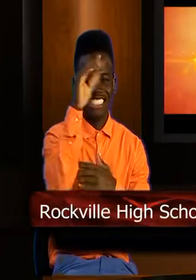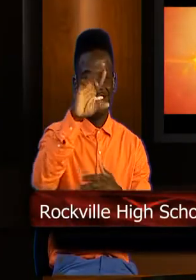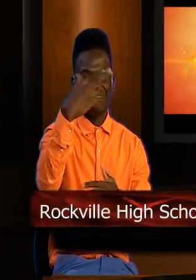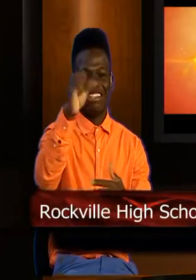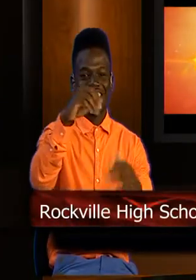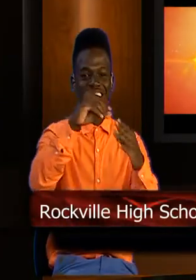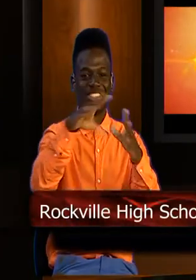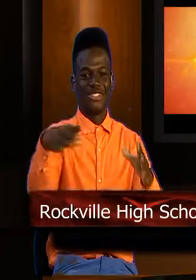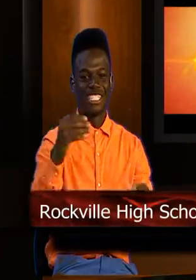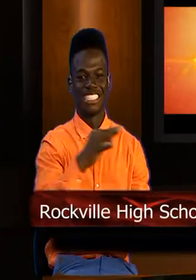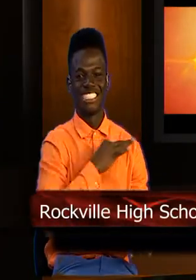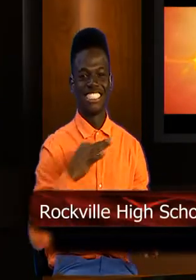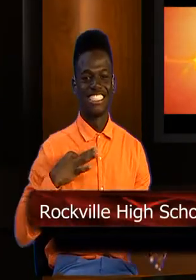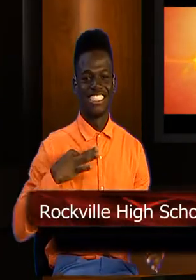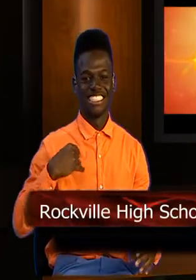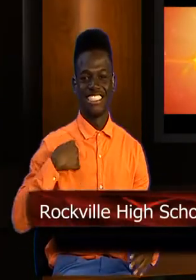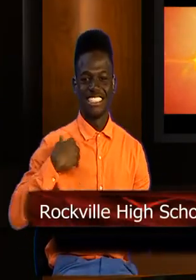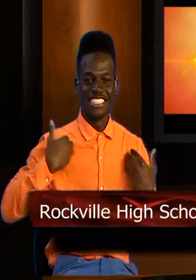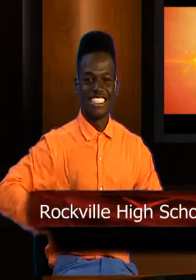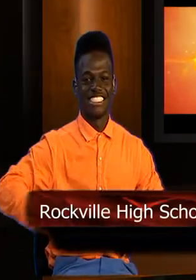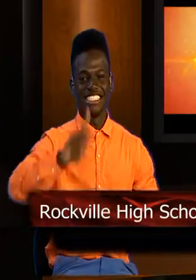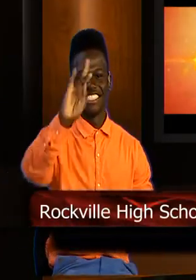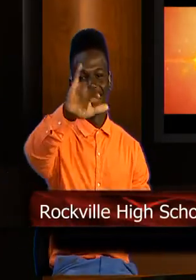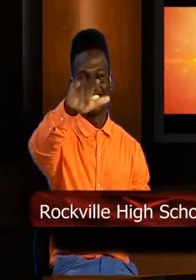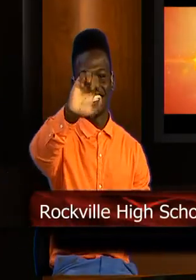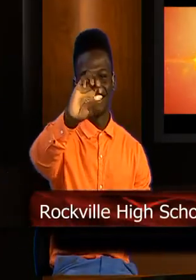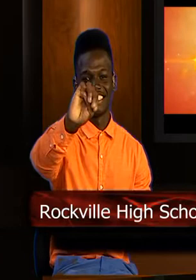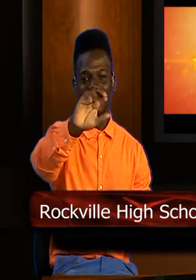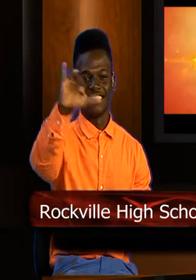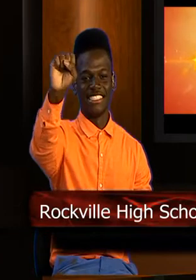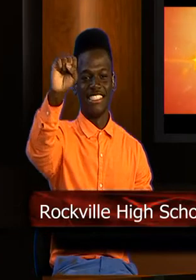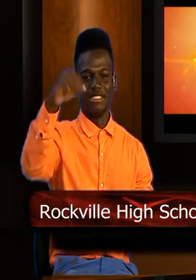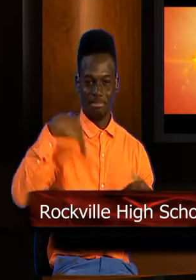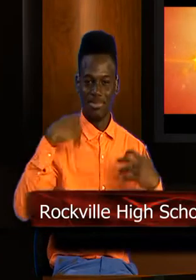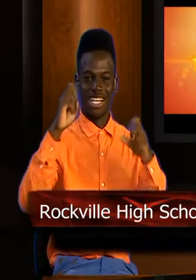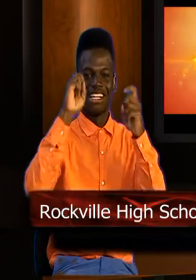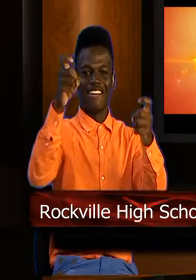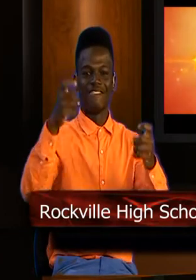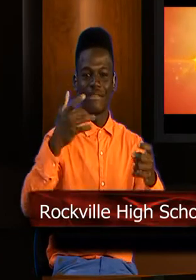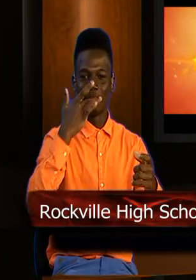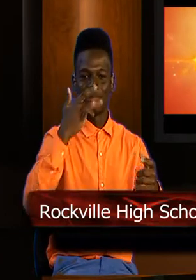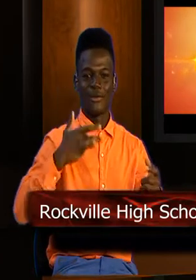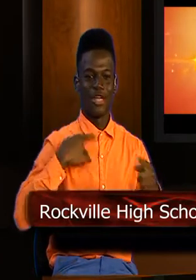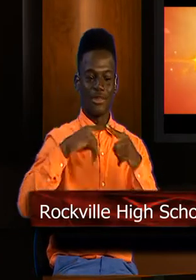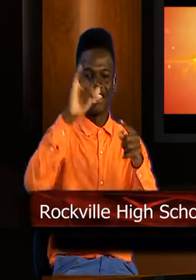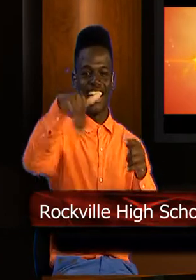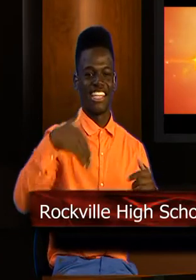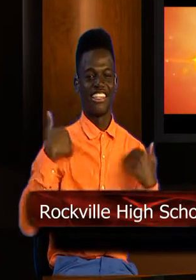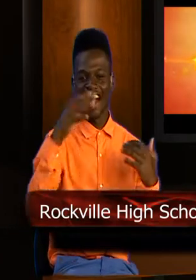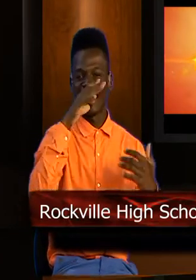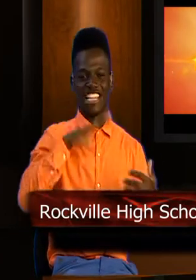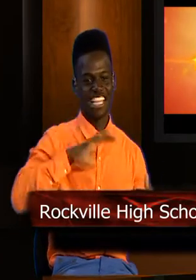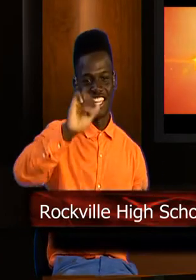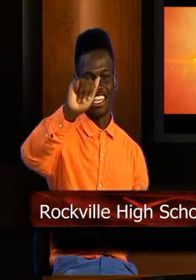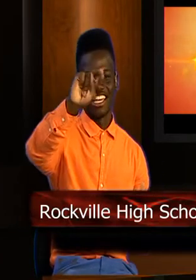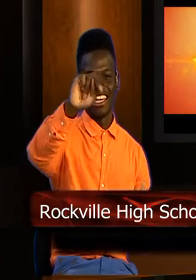Hi, Rockville High School students and staff. I'm Kyle Morris. I would like to give a happy birthday to that young lady out there,